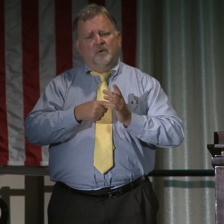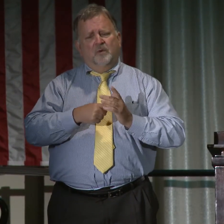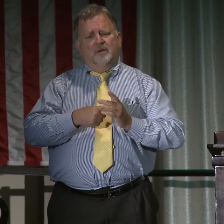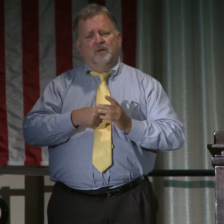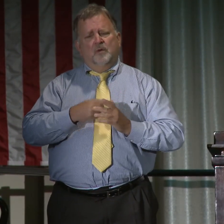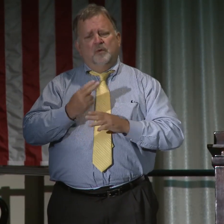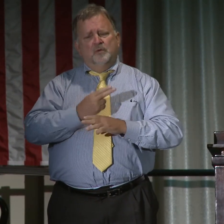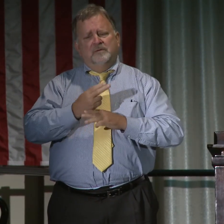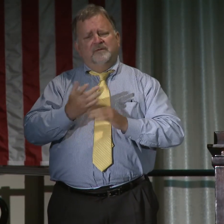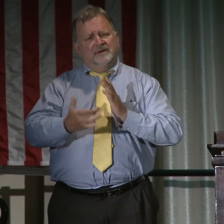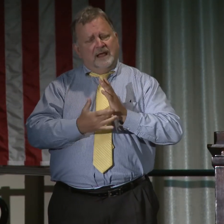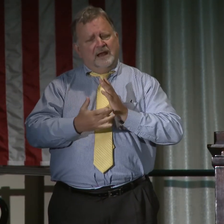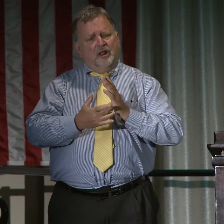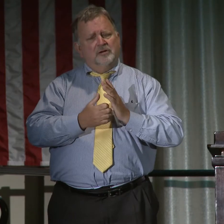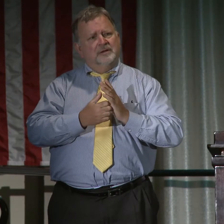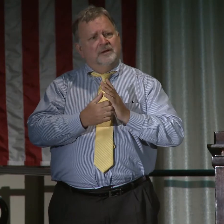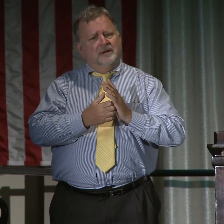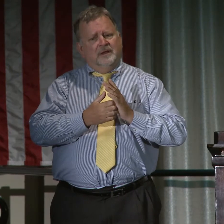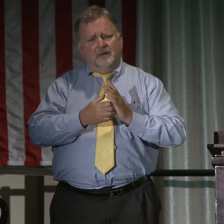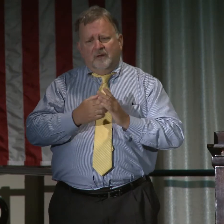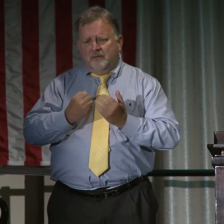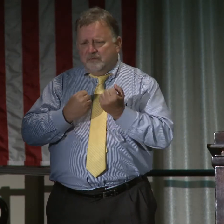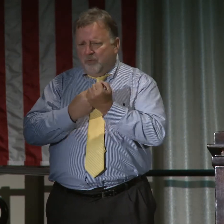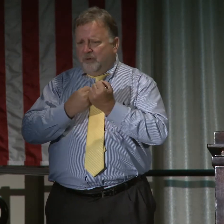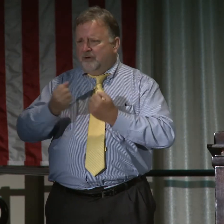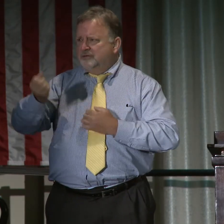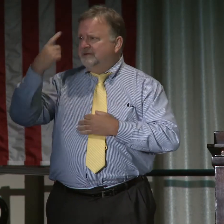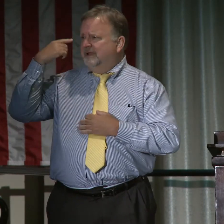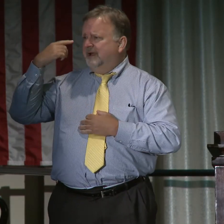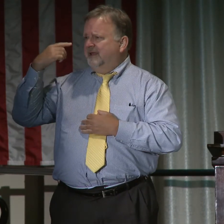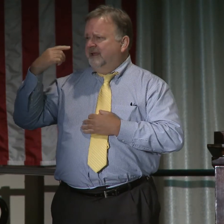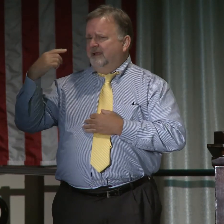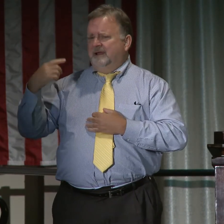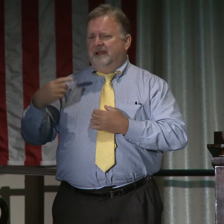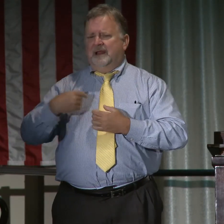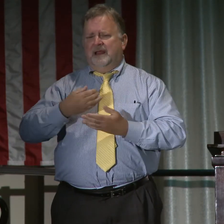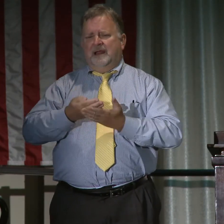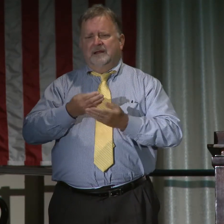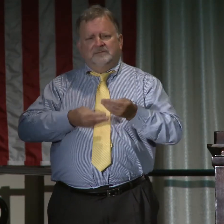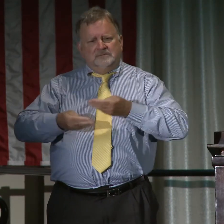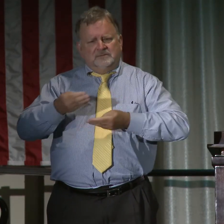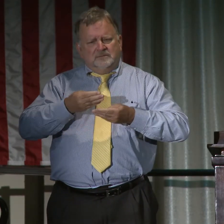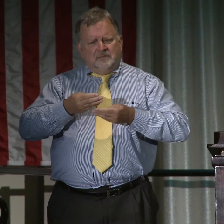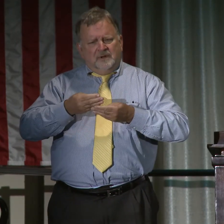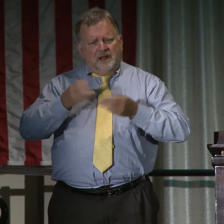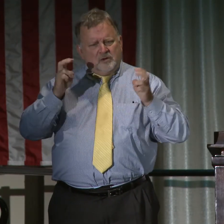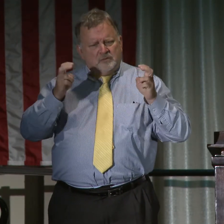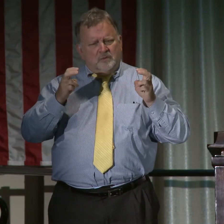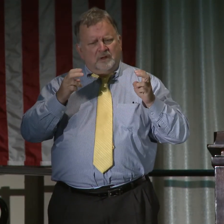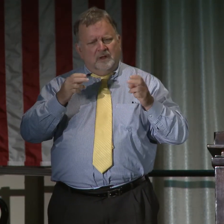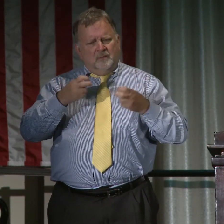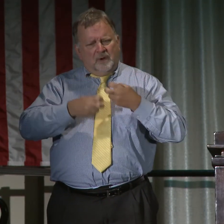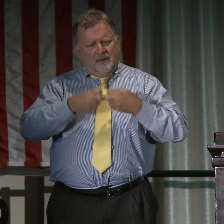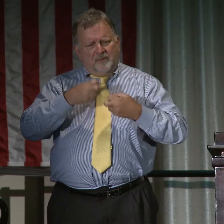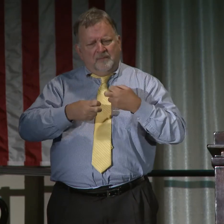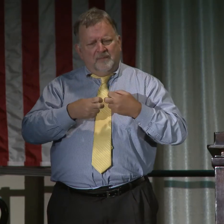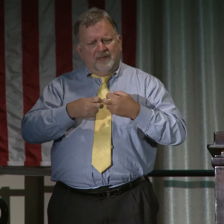Marketing yourself. But it's also your responsibility to show and tell people about using new